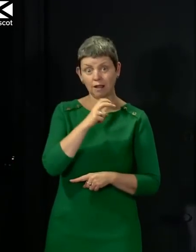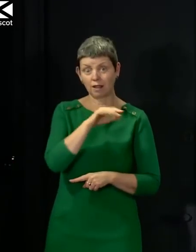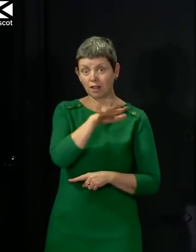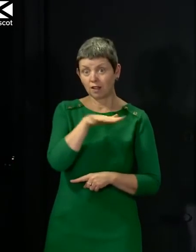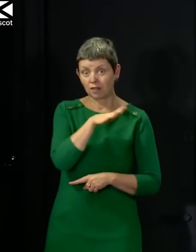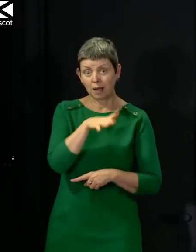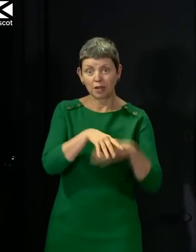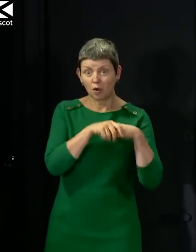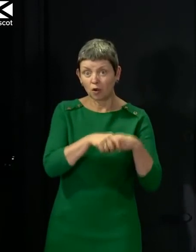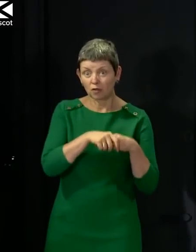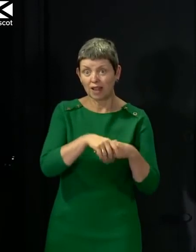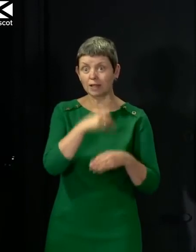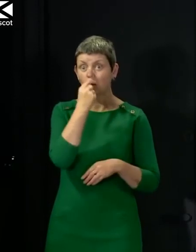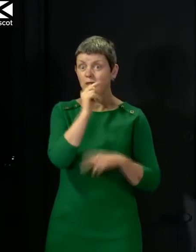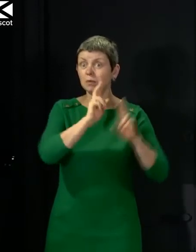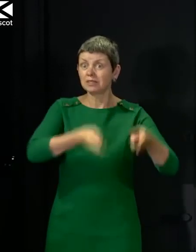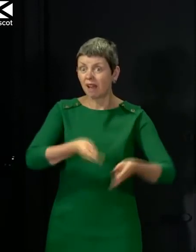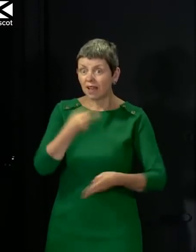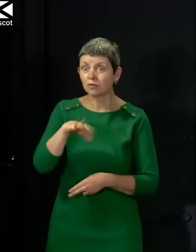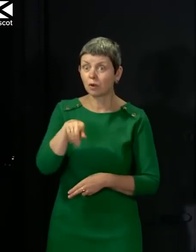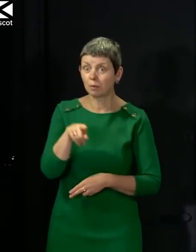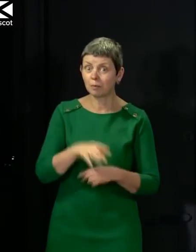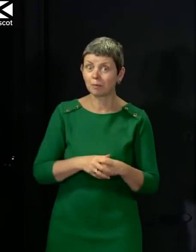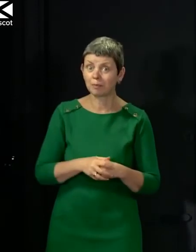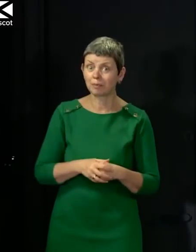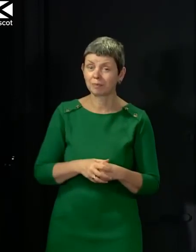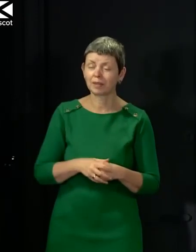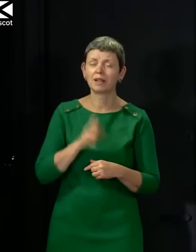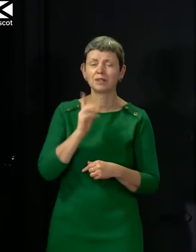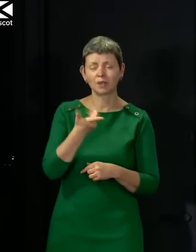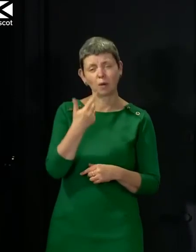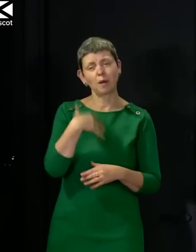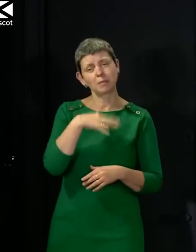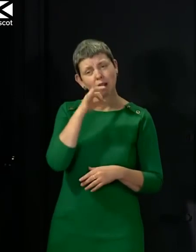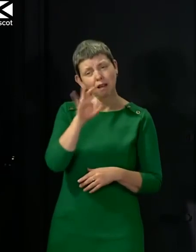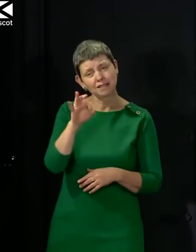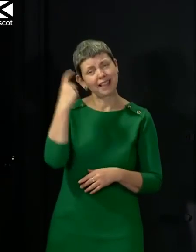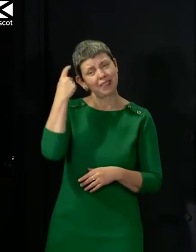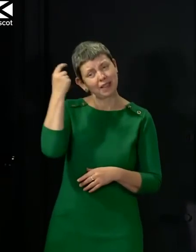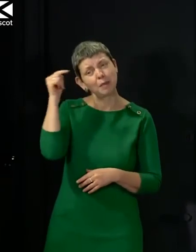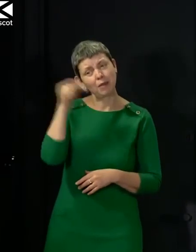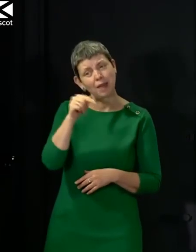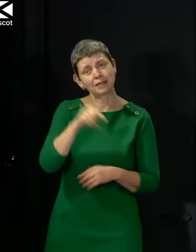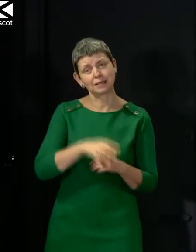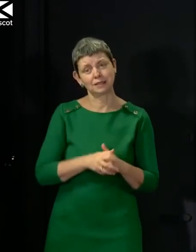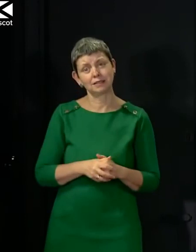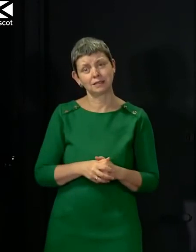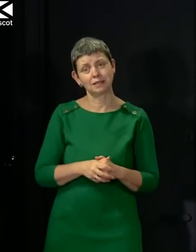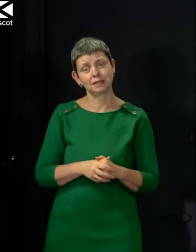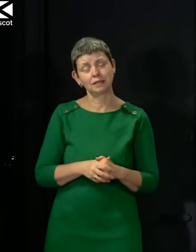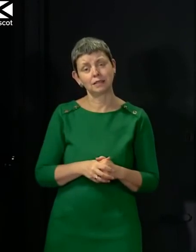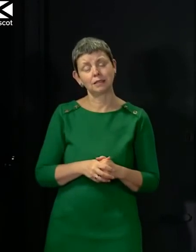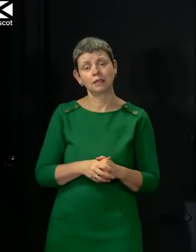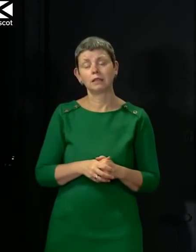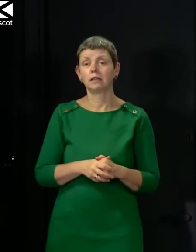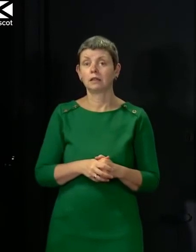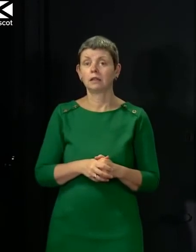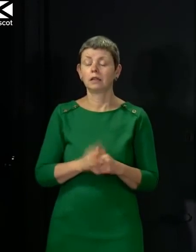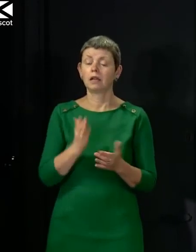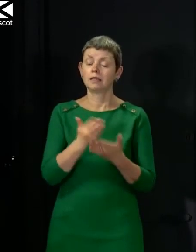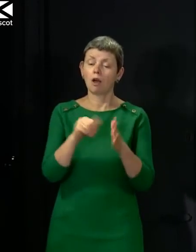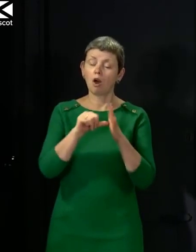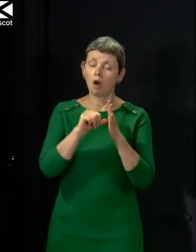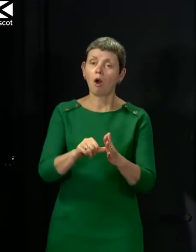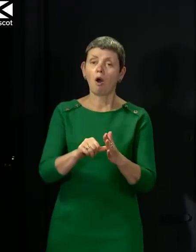risk of becoming ill and dying so I just ask you to think about that and I know it's hard to stay away from your